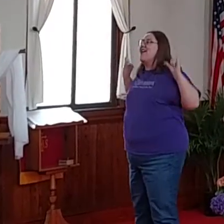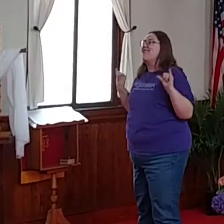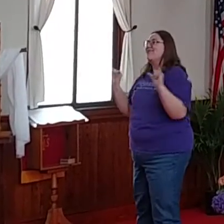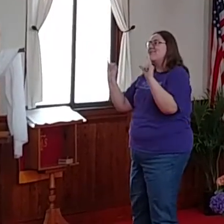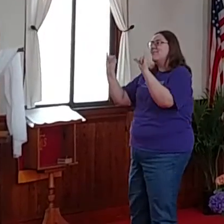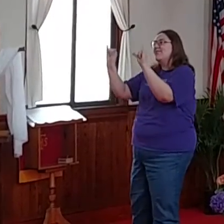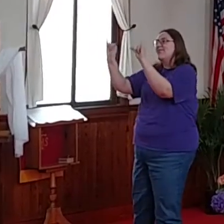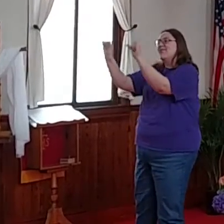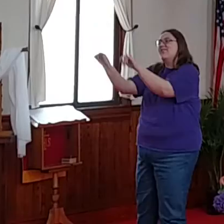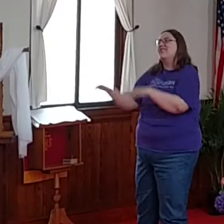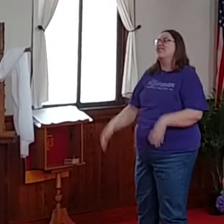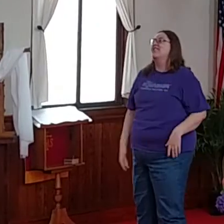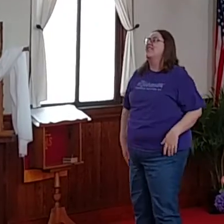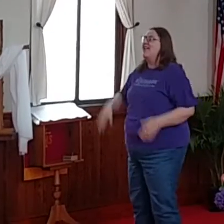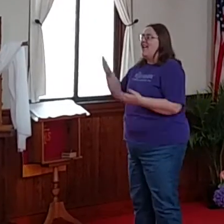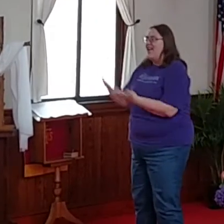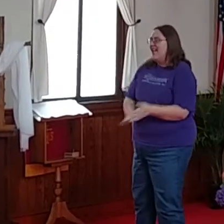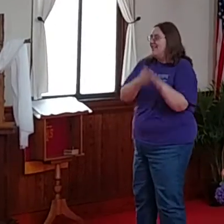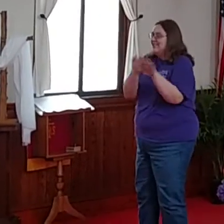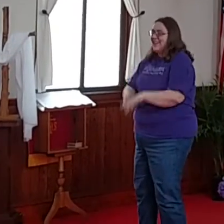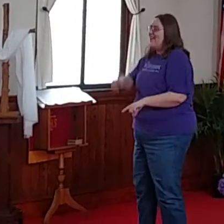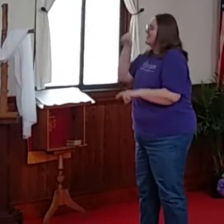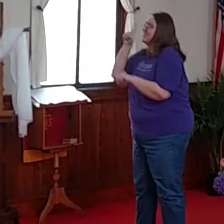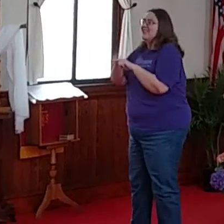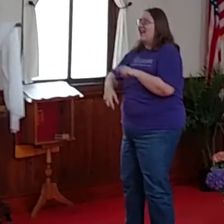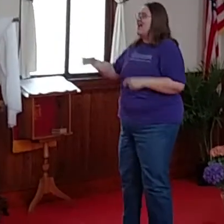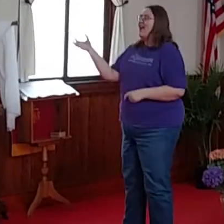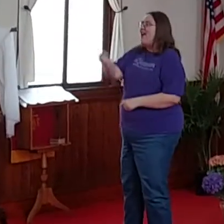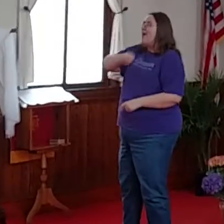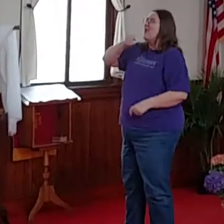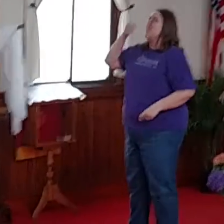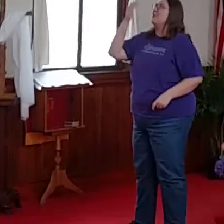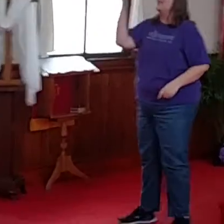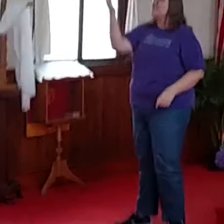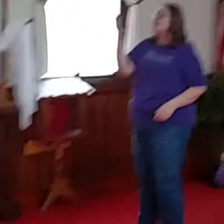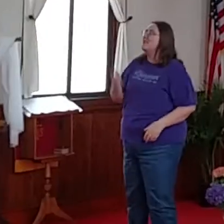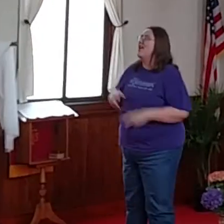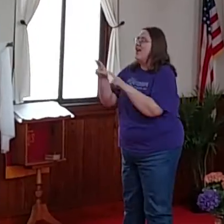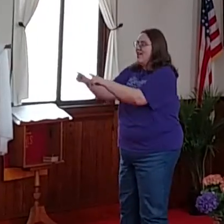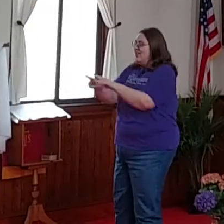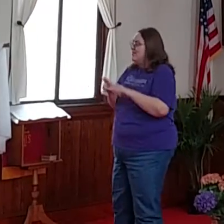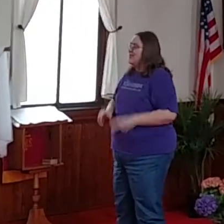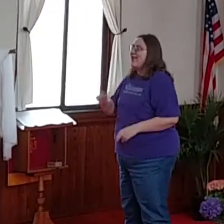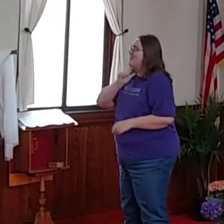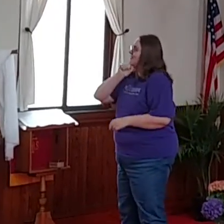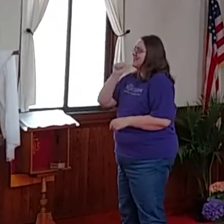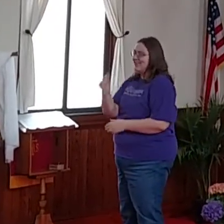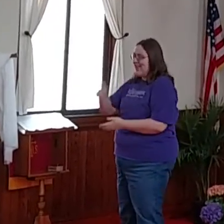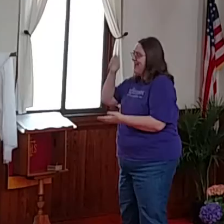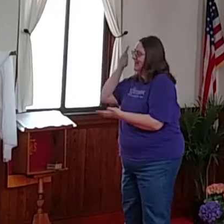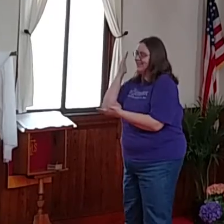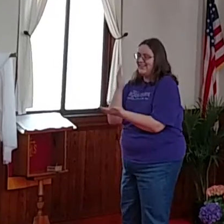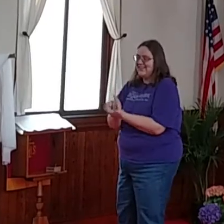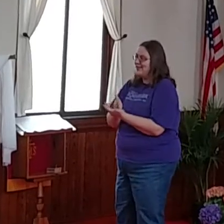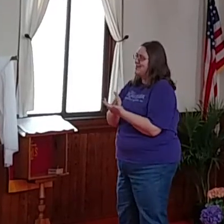evermore, death could not hold him, the grave could not keep